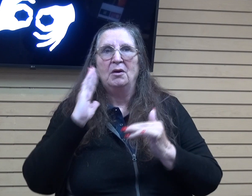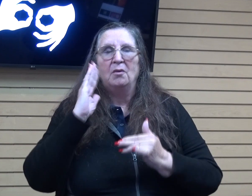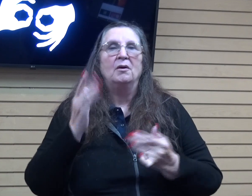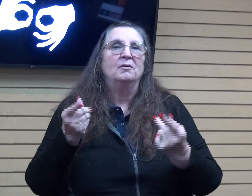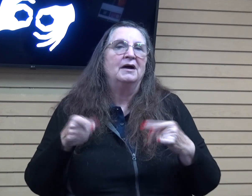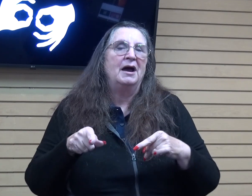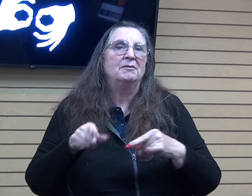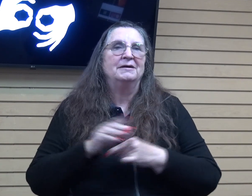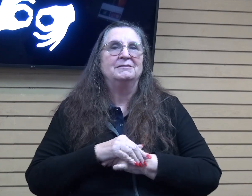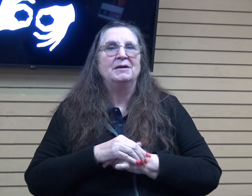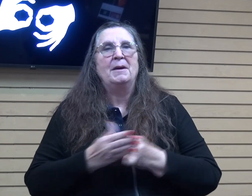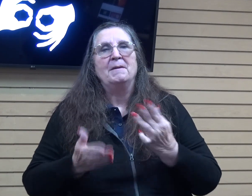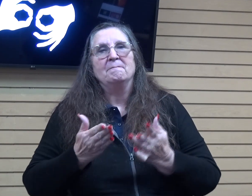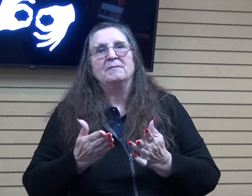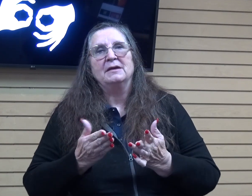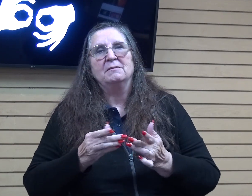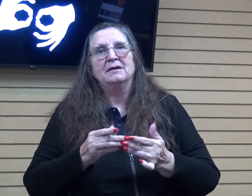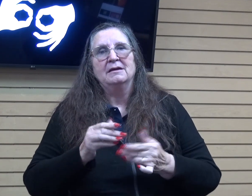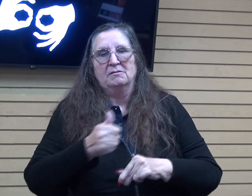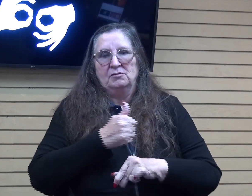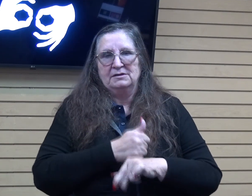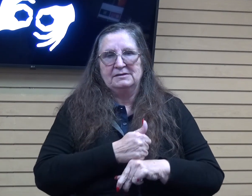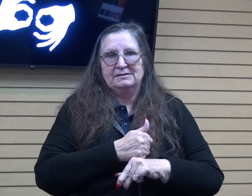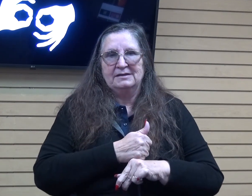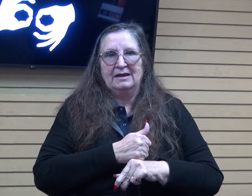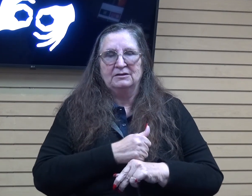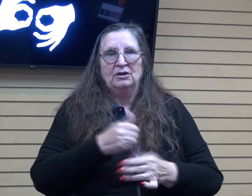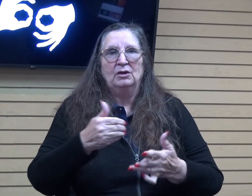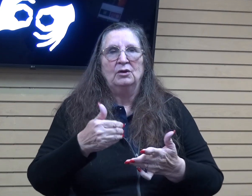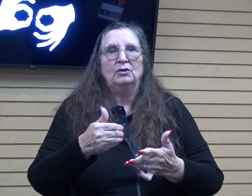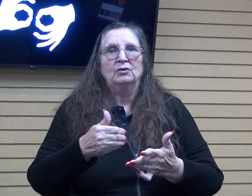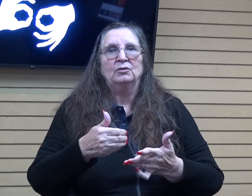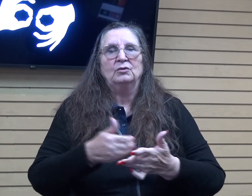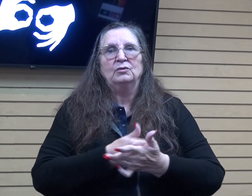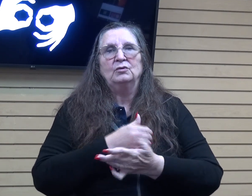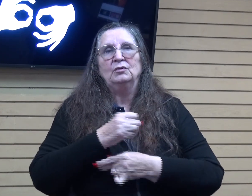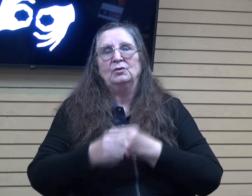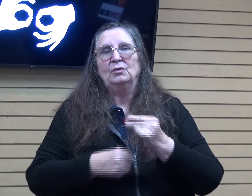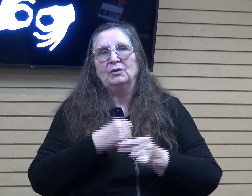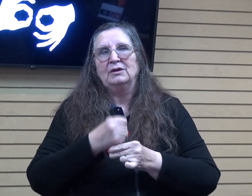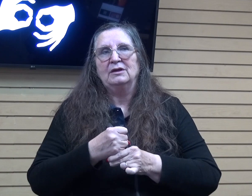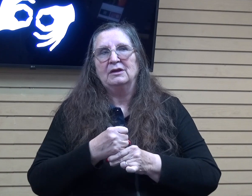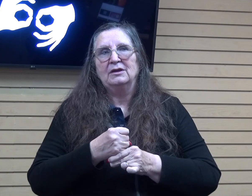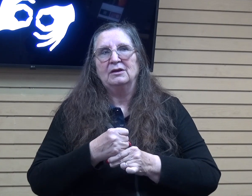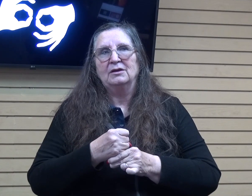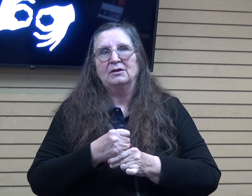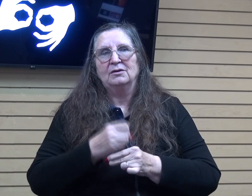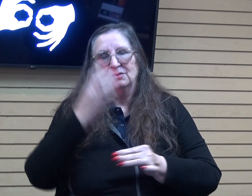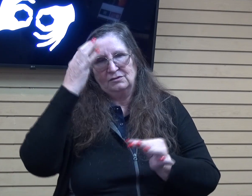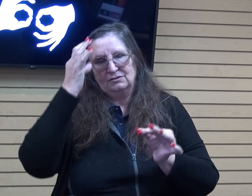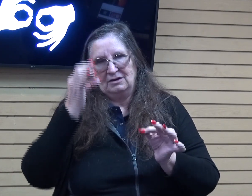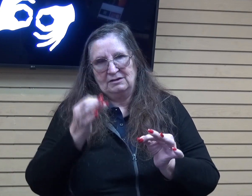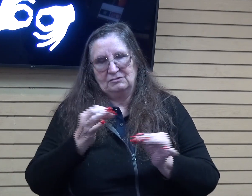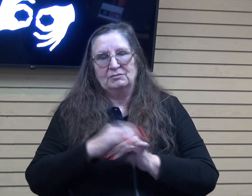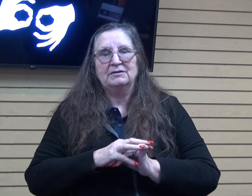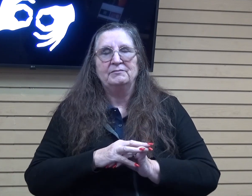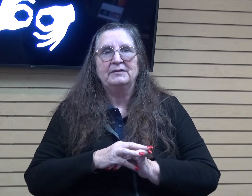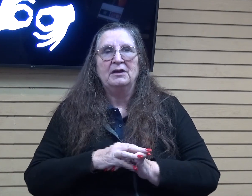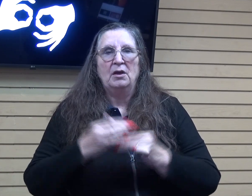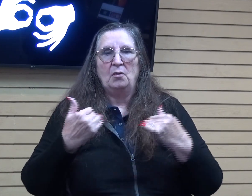Maybe some of us set New Year's resolutions. And we have those, again, expectations of what's going to happen. And